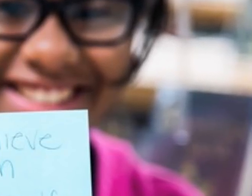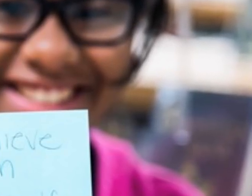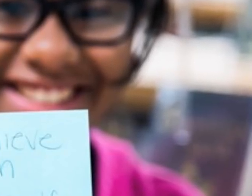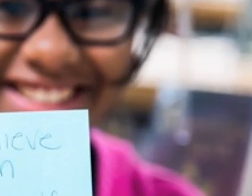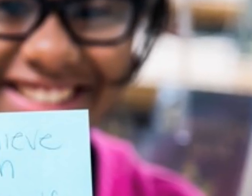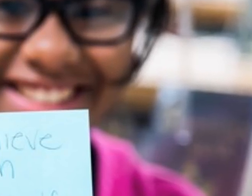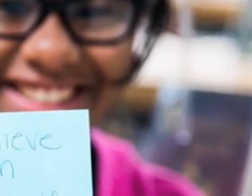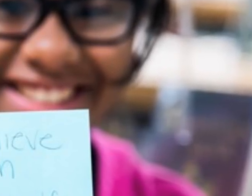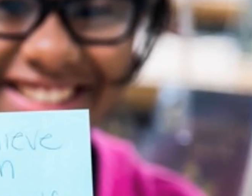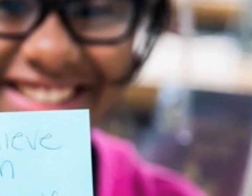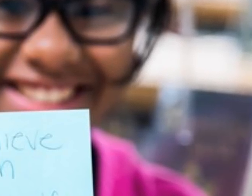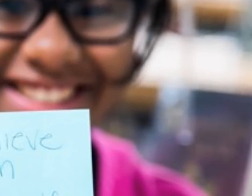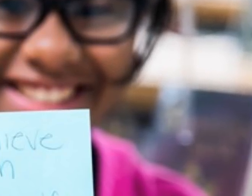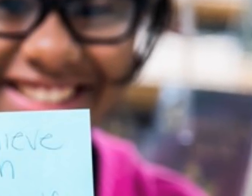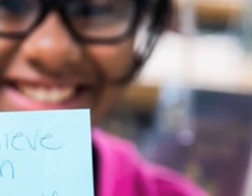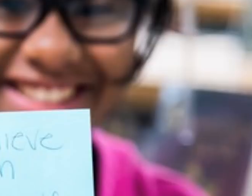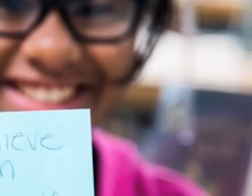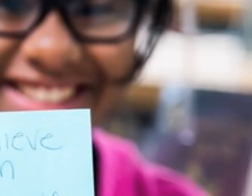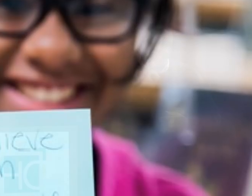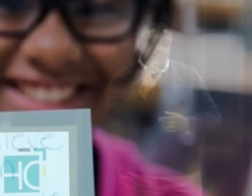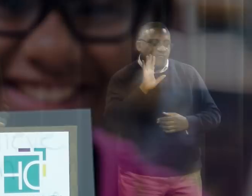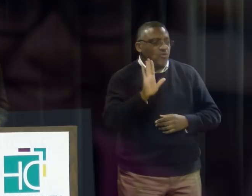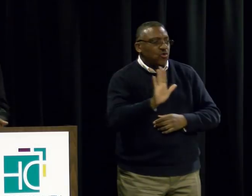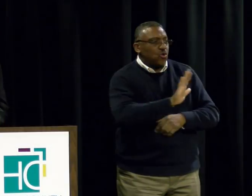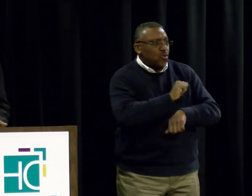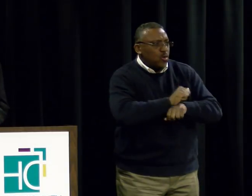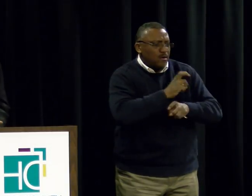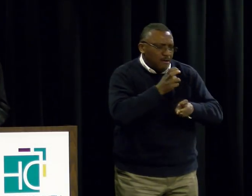Dayhoff for all of your time and energy over the years.